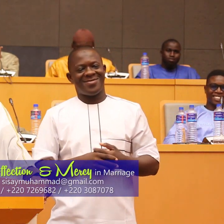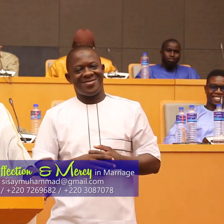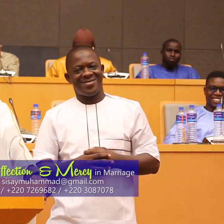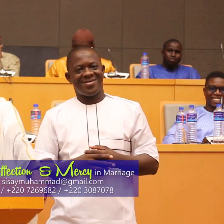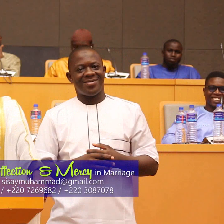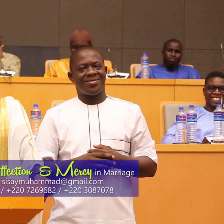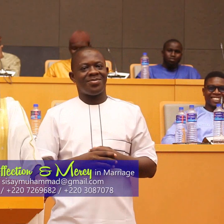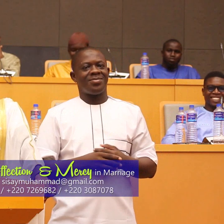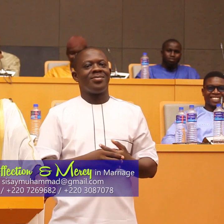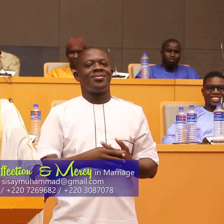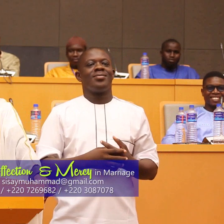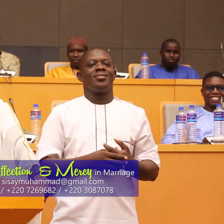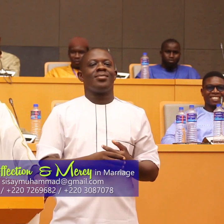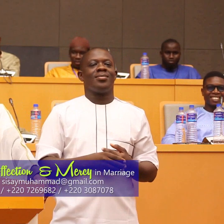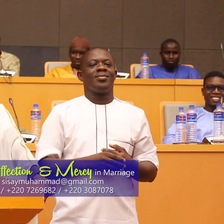allah mabari